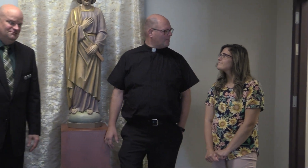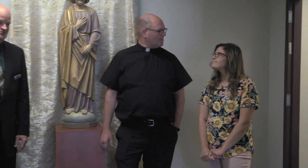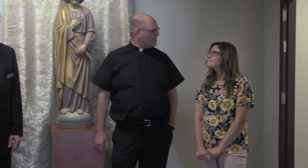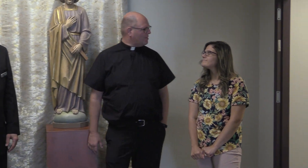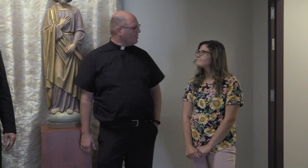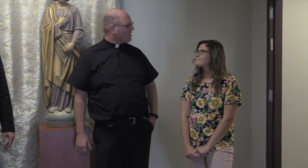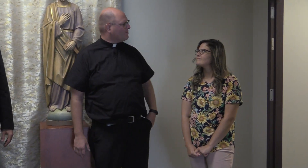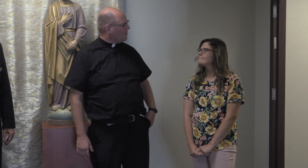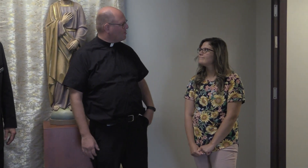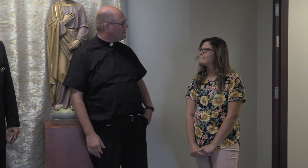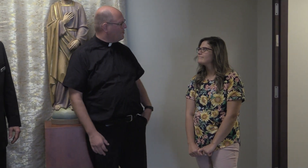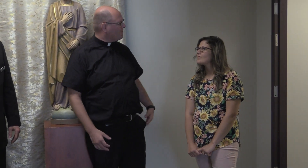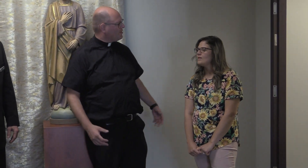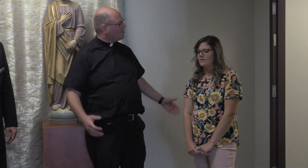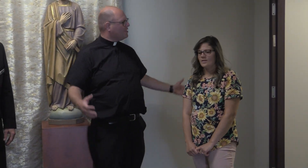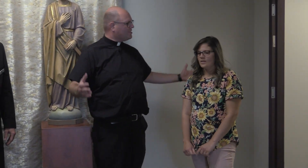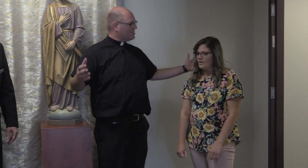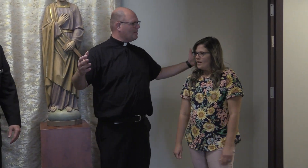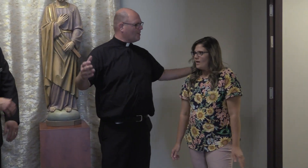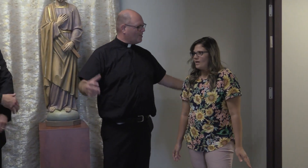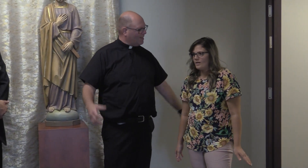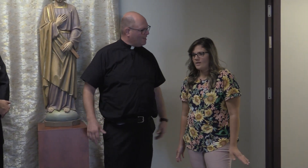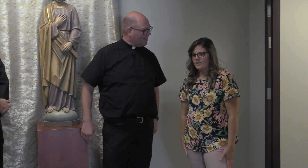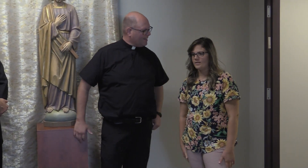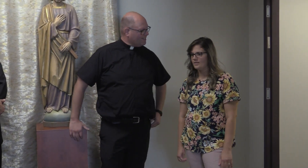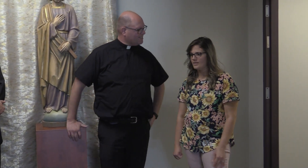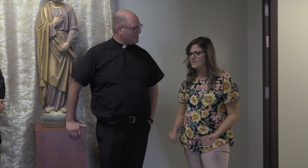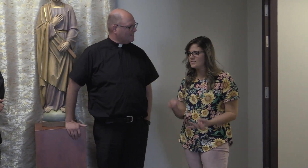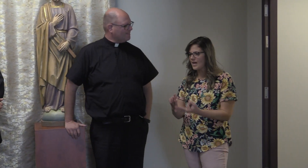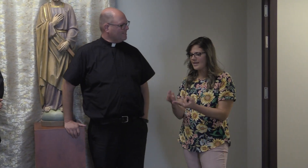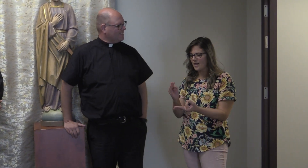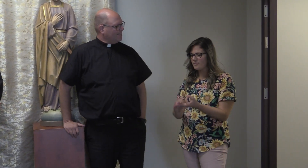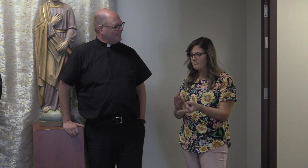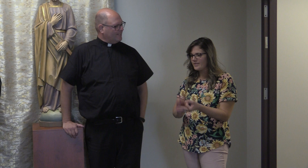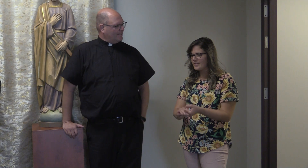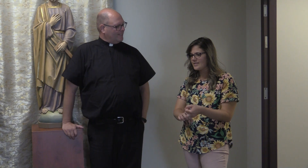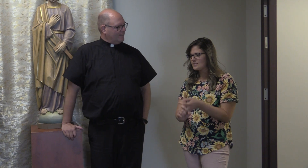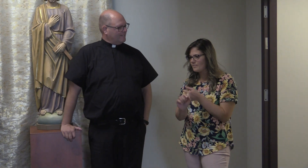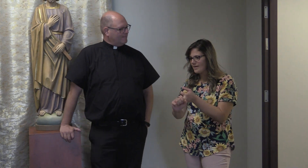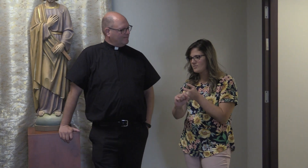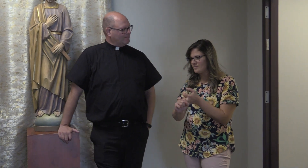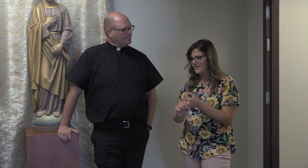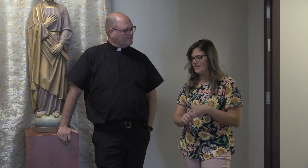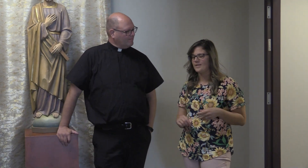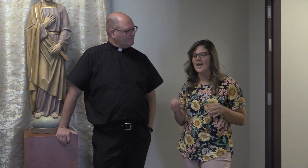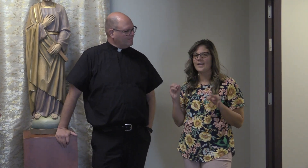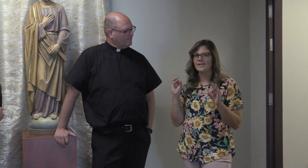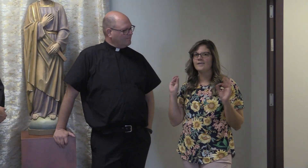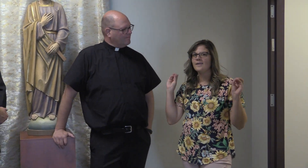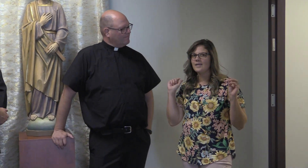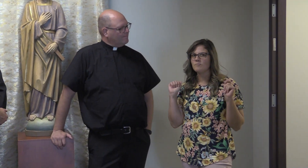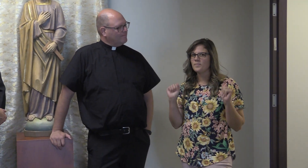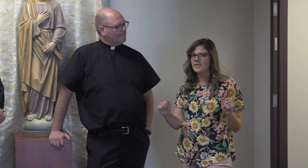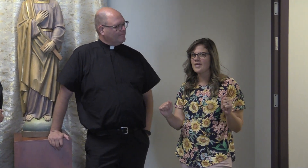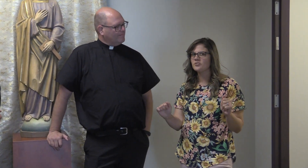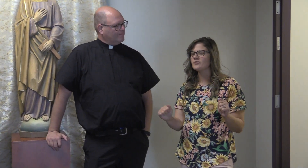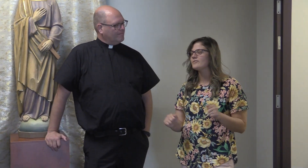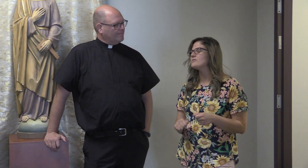what are you looking forward to after a good summer and all that good stuff? I've got three things that popped into my head. I am a big extrovert,